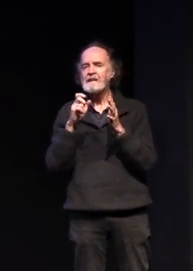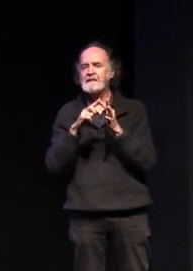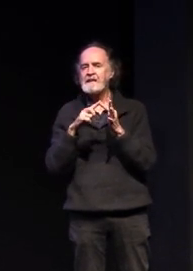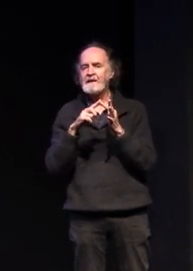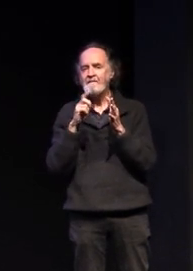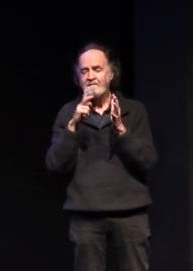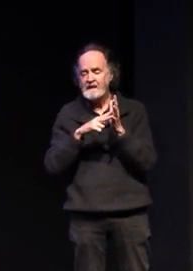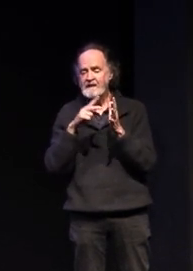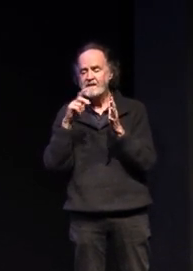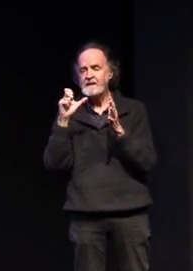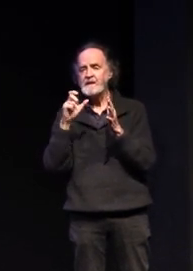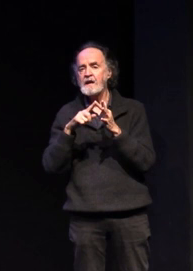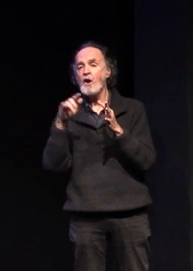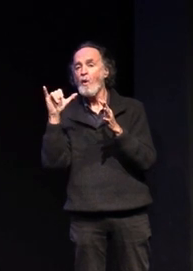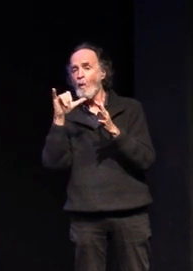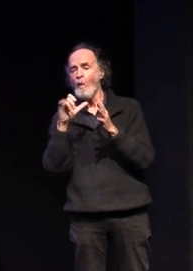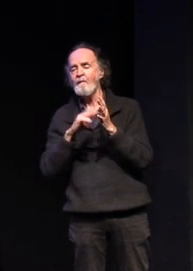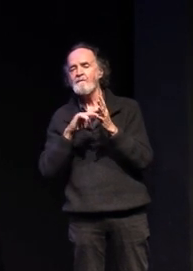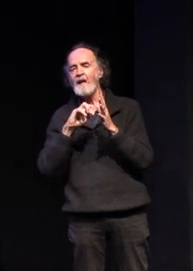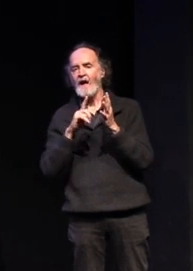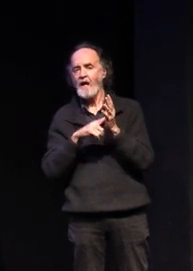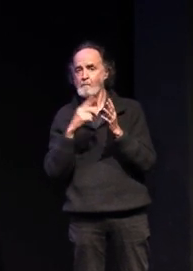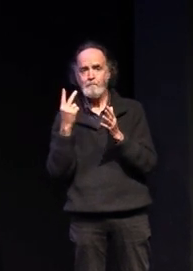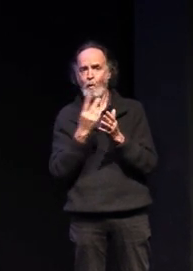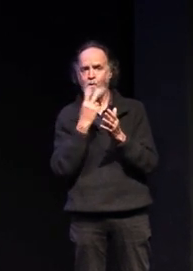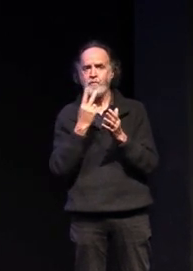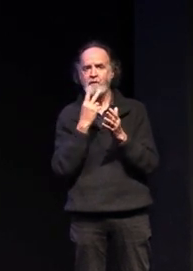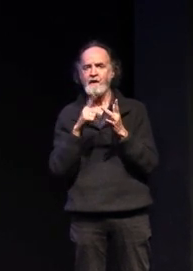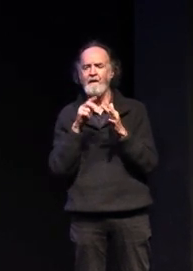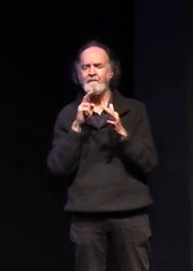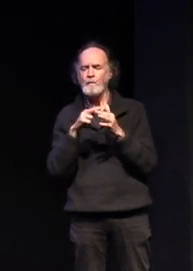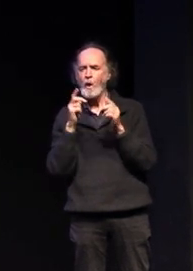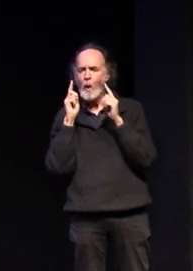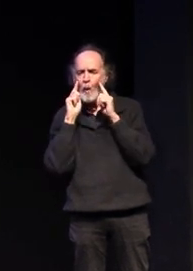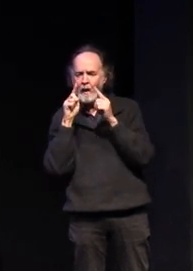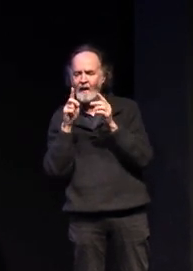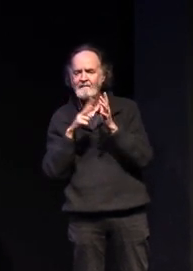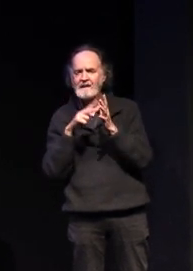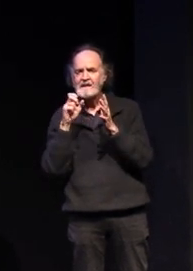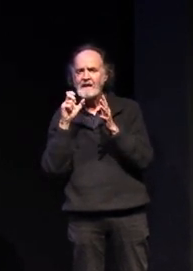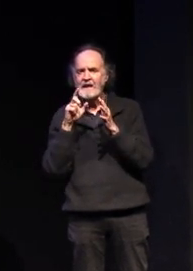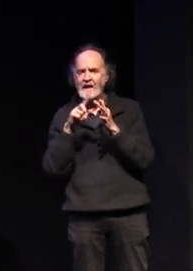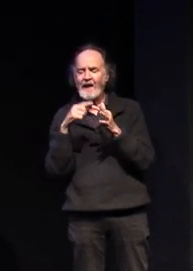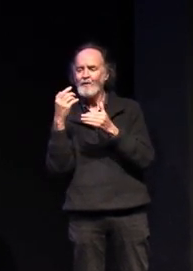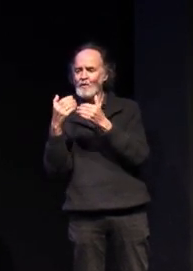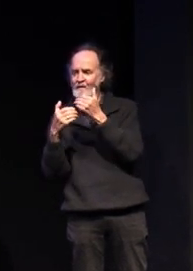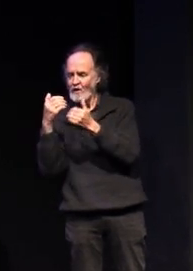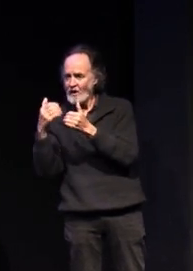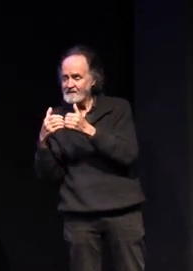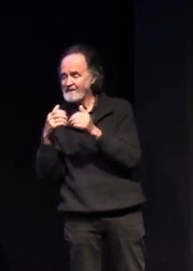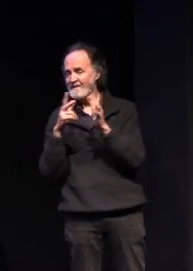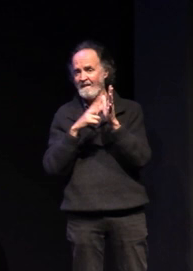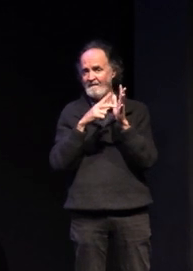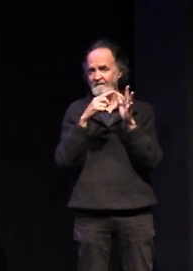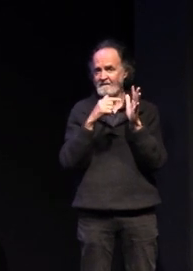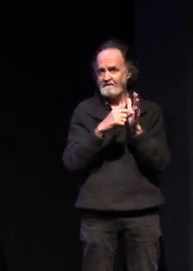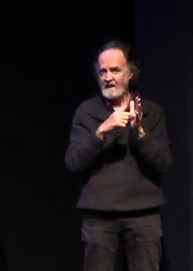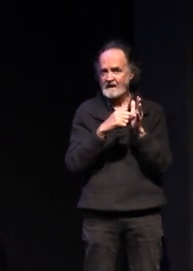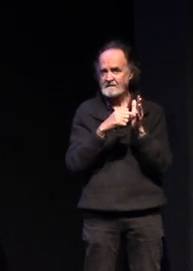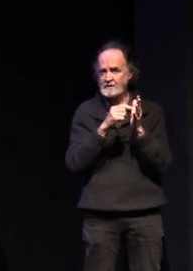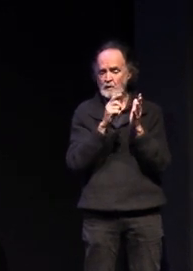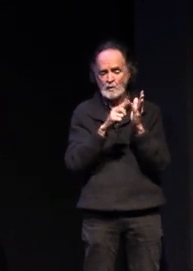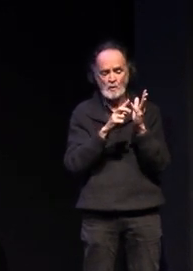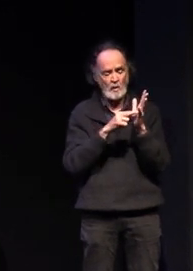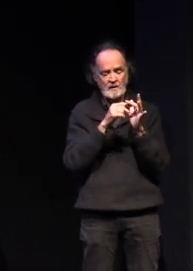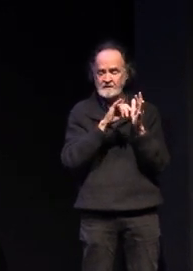and even if you're looking at vce and tertiary pathways those vet certificates can contribute many